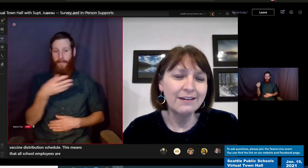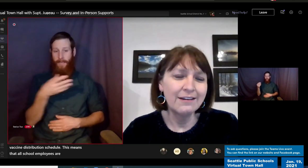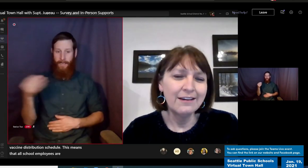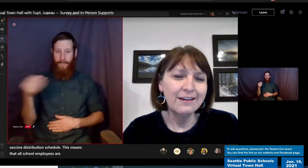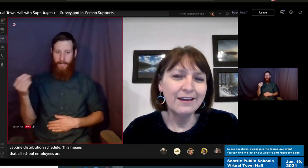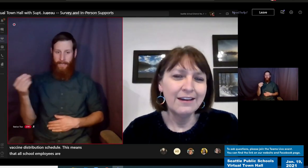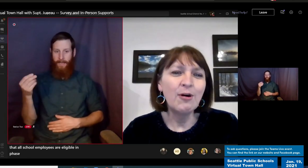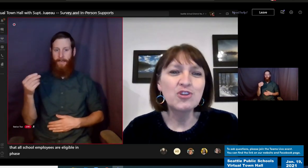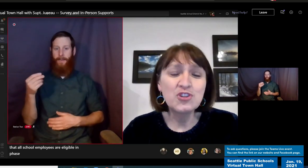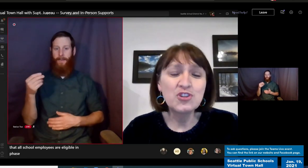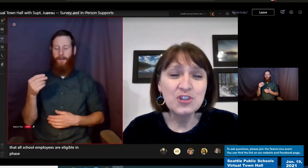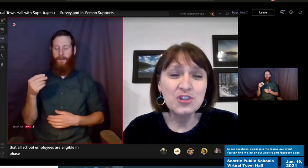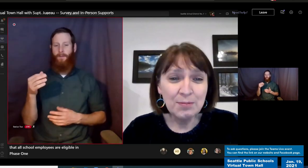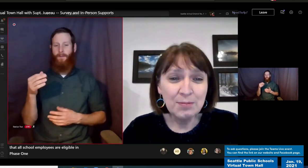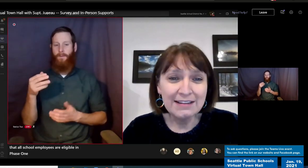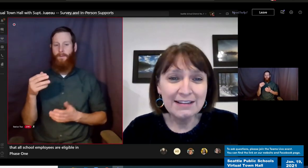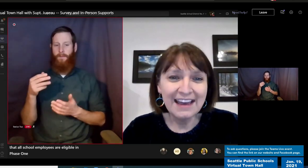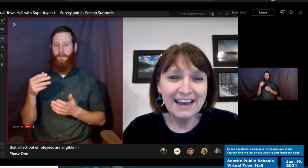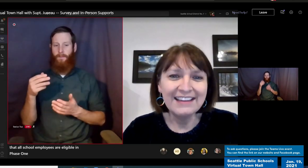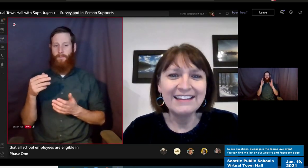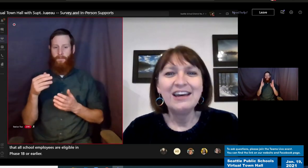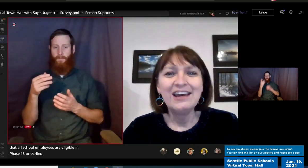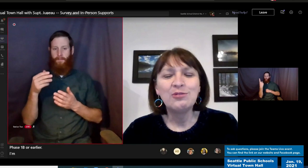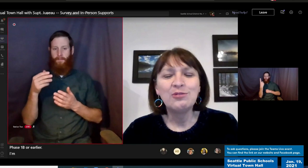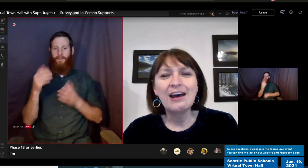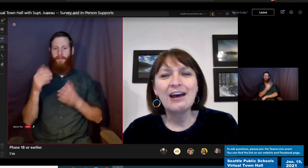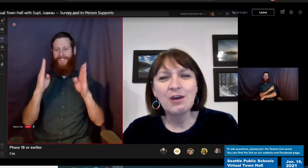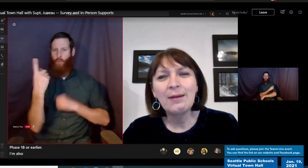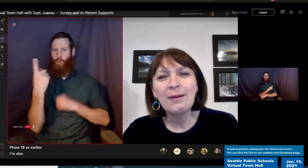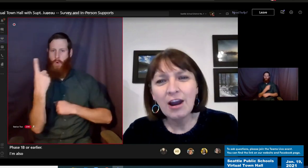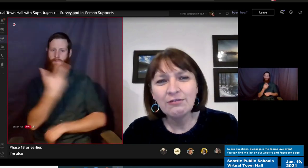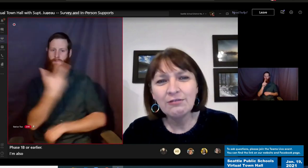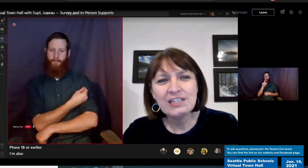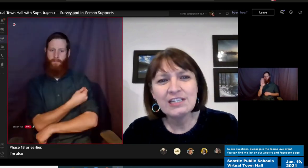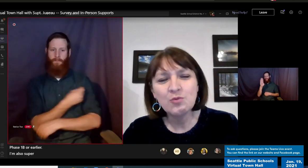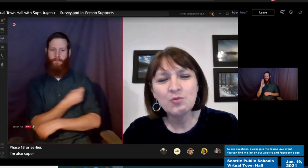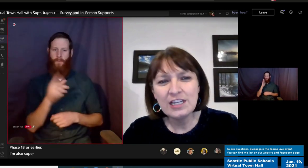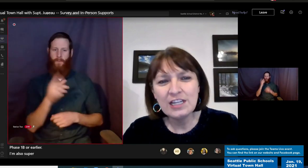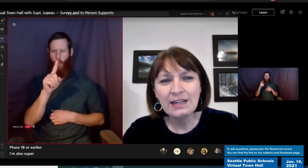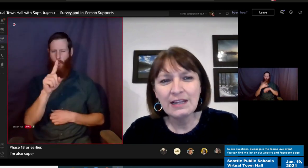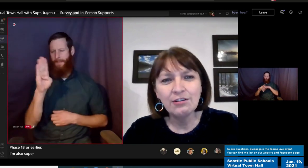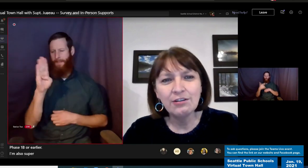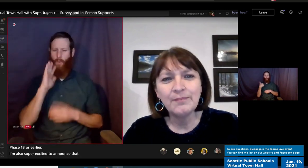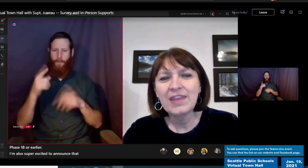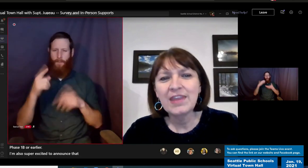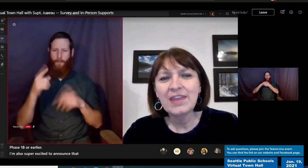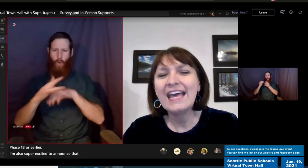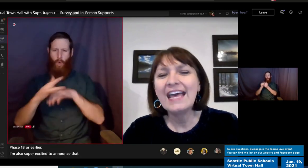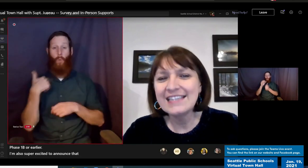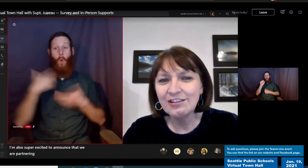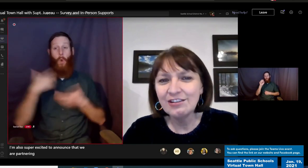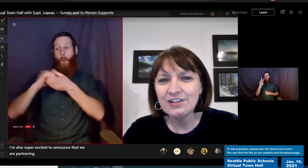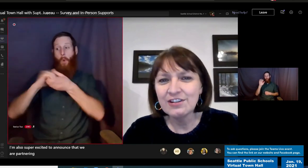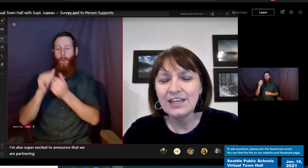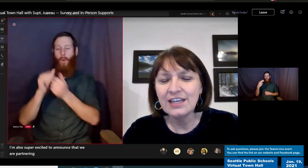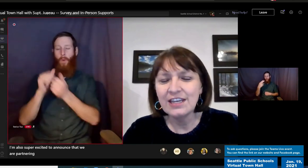earlier. I'm also super excited to announce that we are partnering with Swedish Medical Group and Seattle